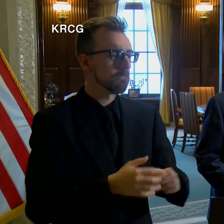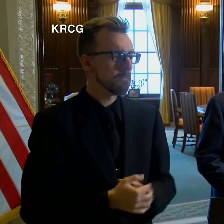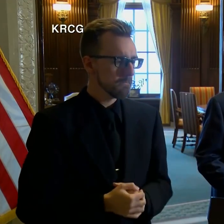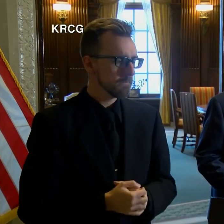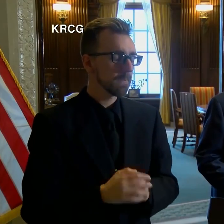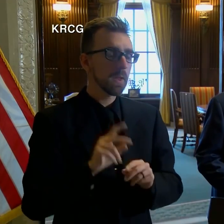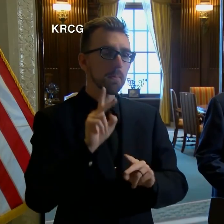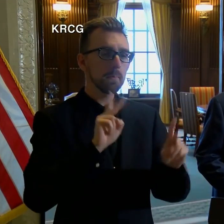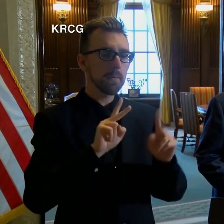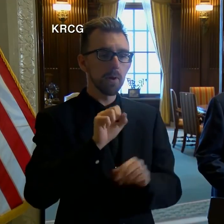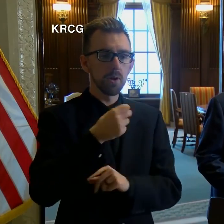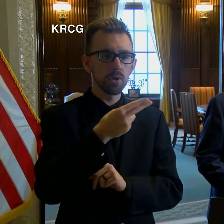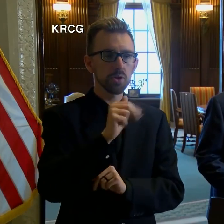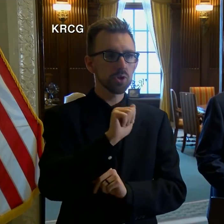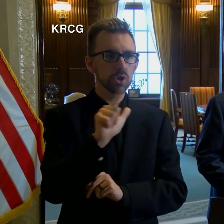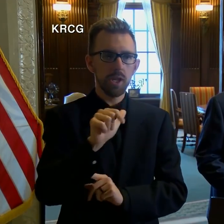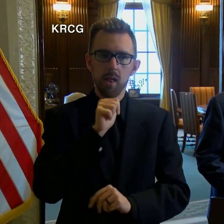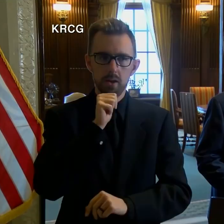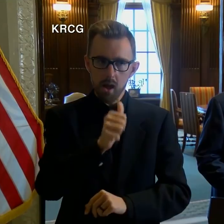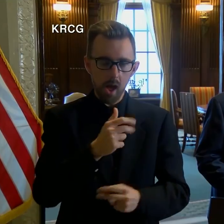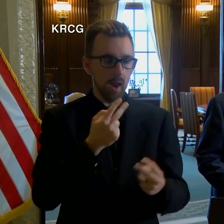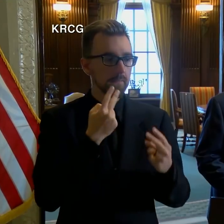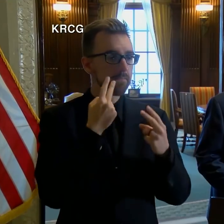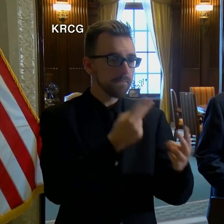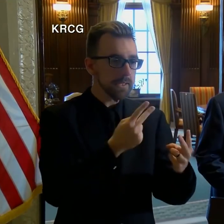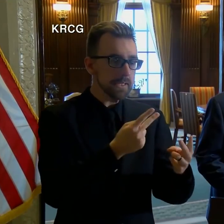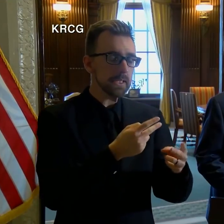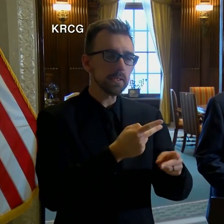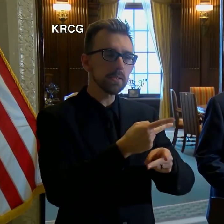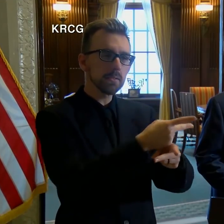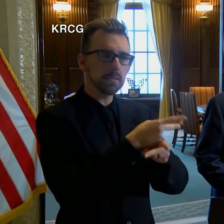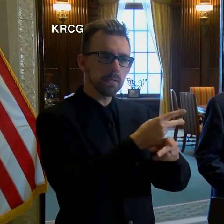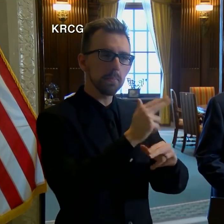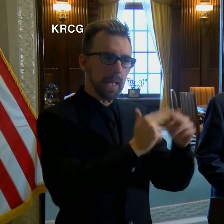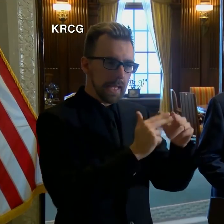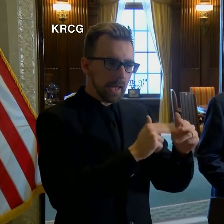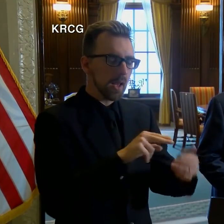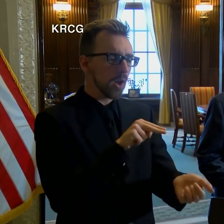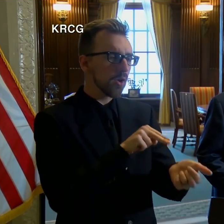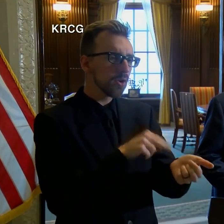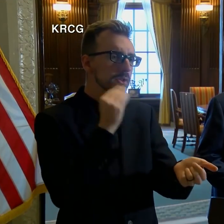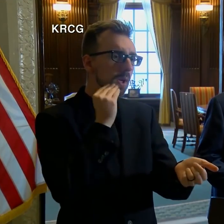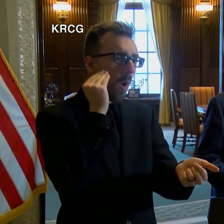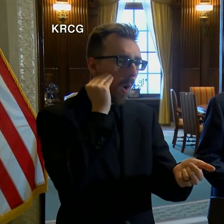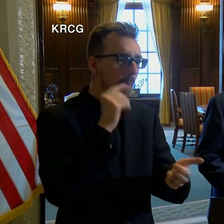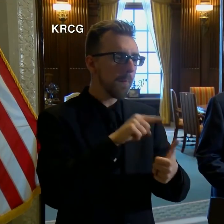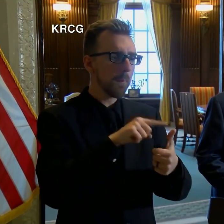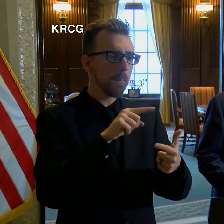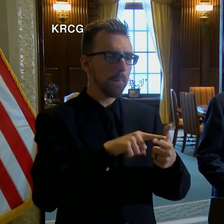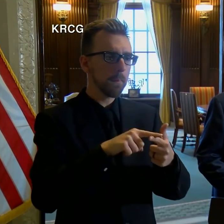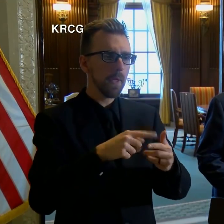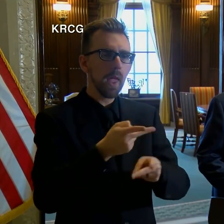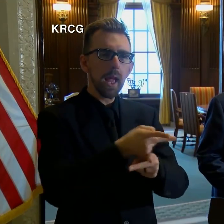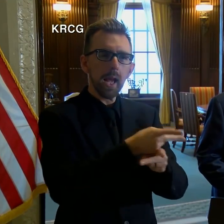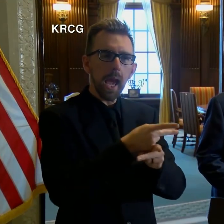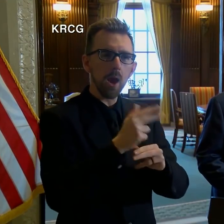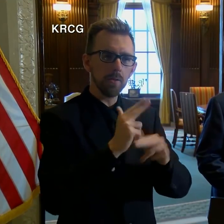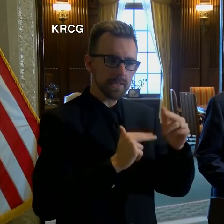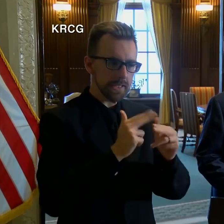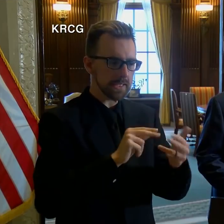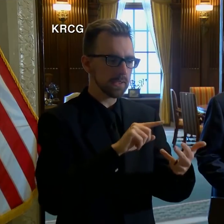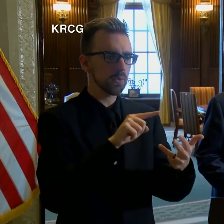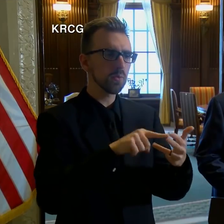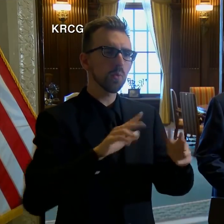people shall not visit nursing homes, long-term care facilities, retirement homes,